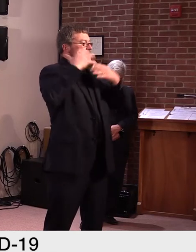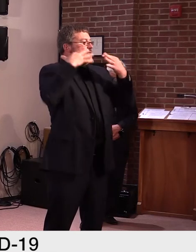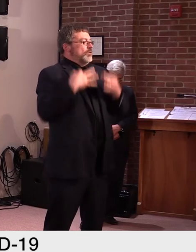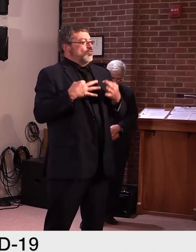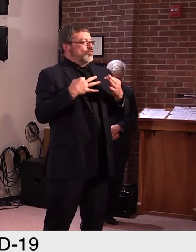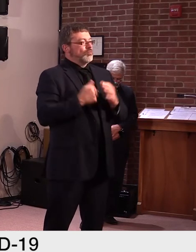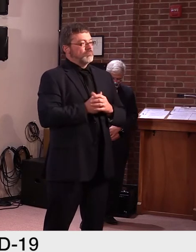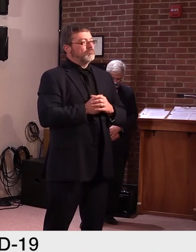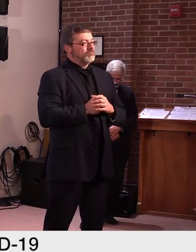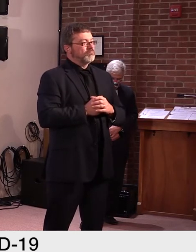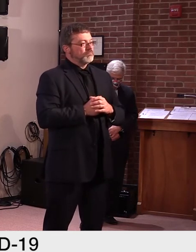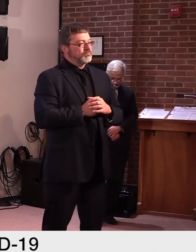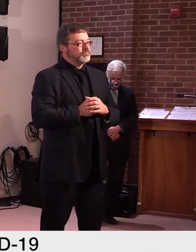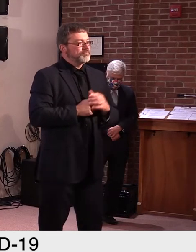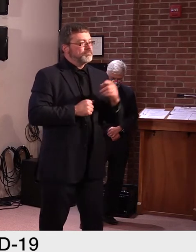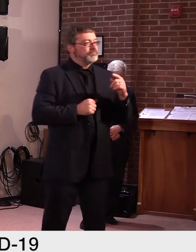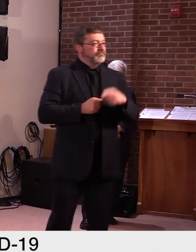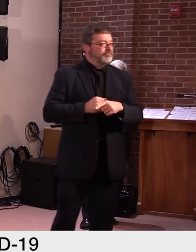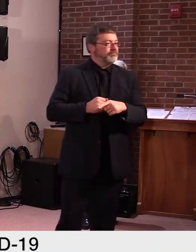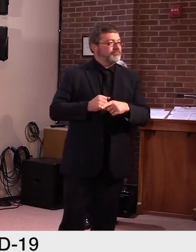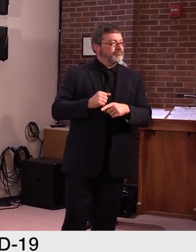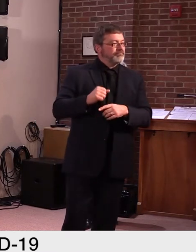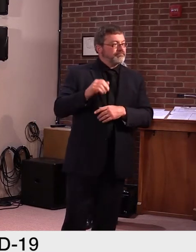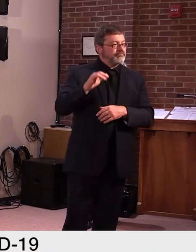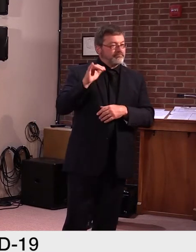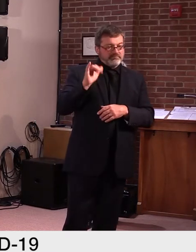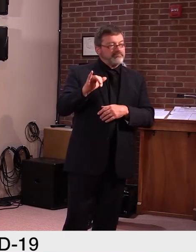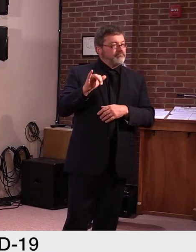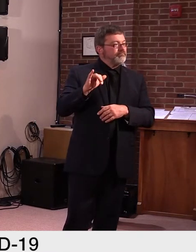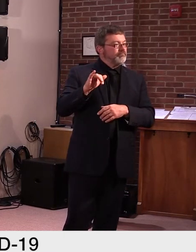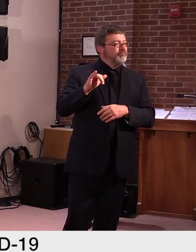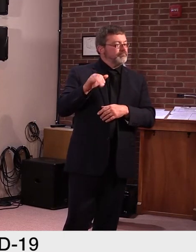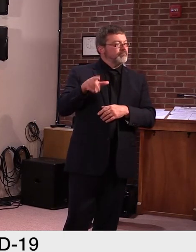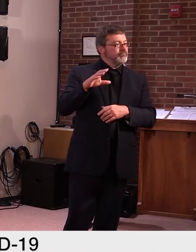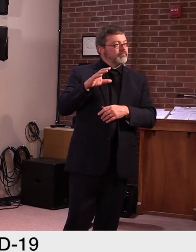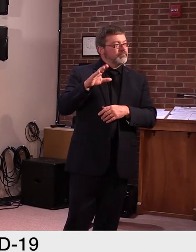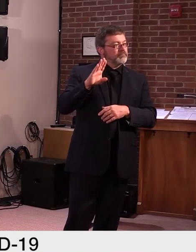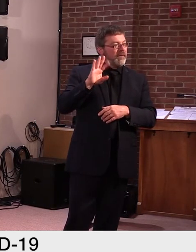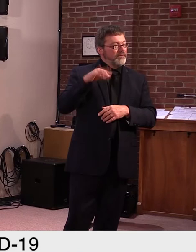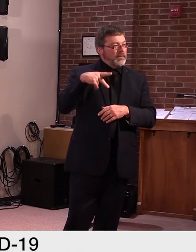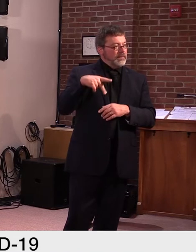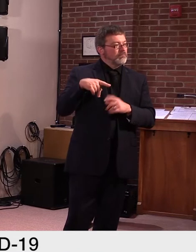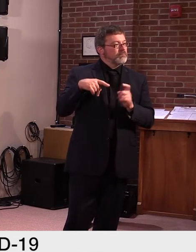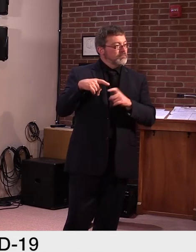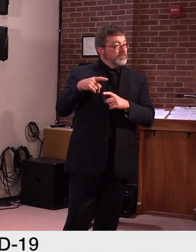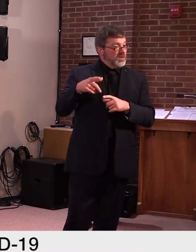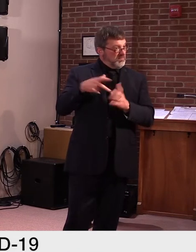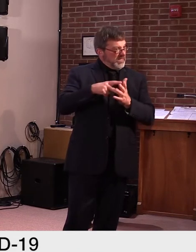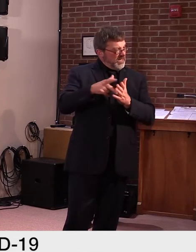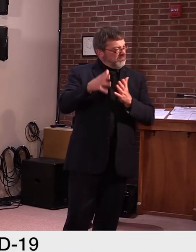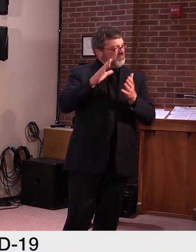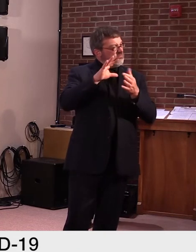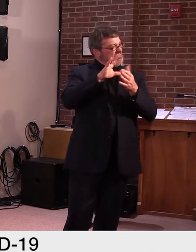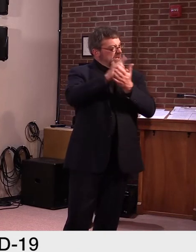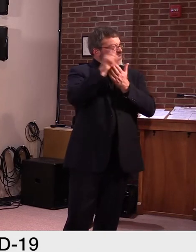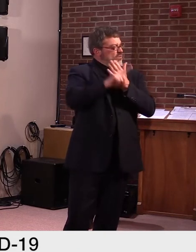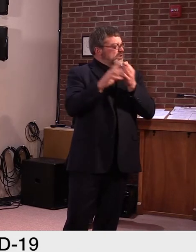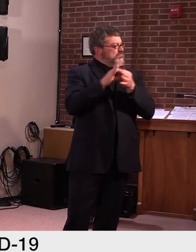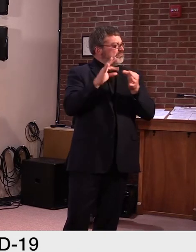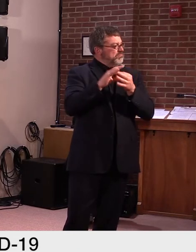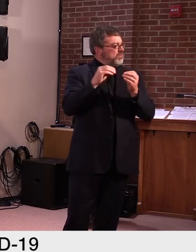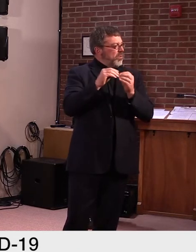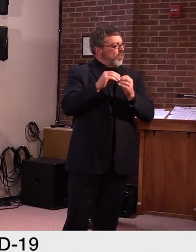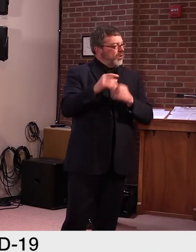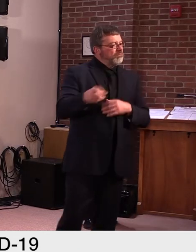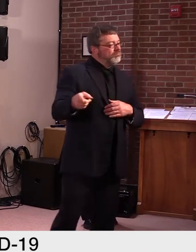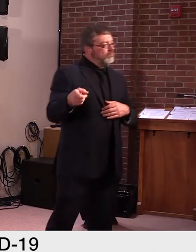so much. And you said that we're expecting some further guidance next week. Yeah, Dr. Levine's team and our team are going